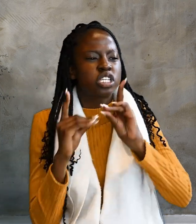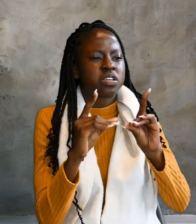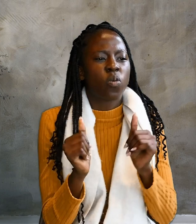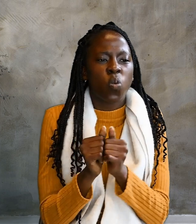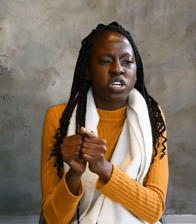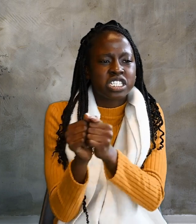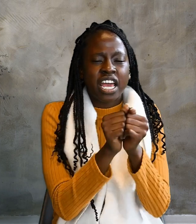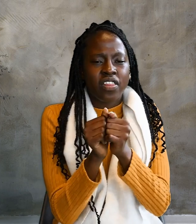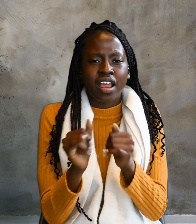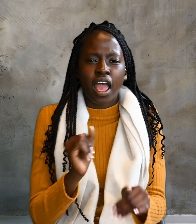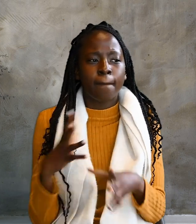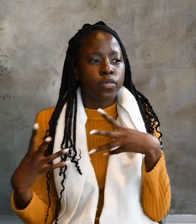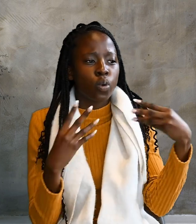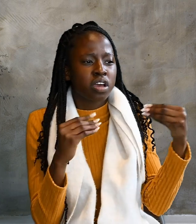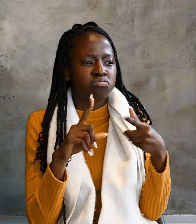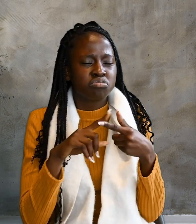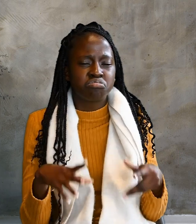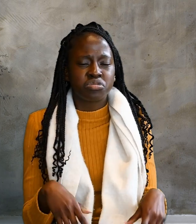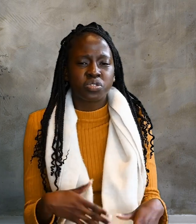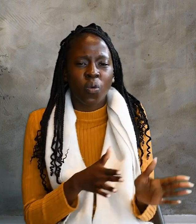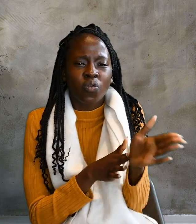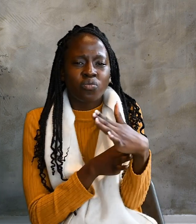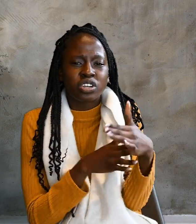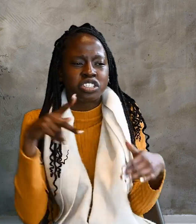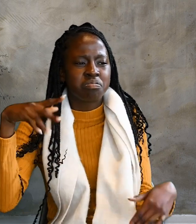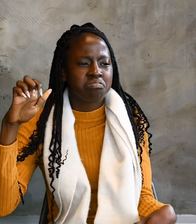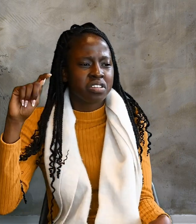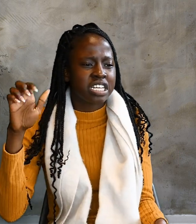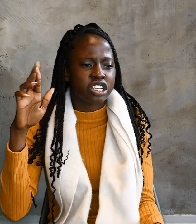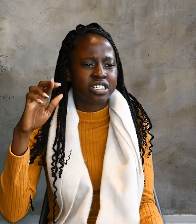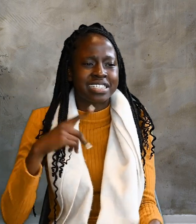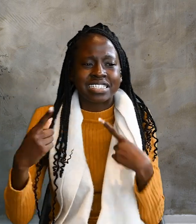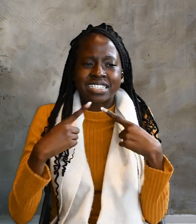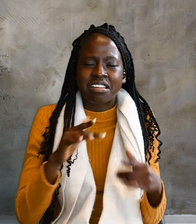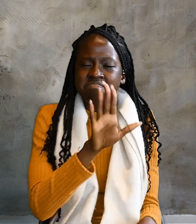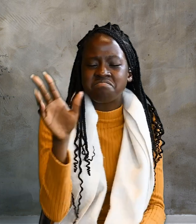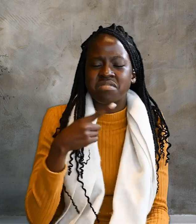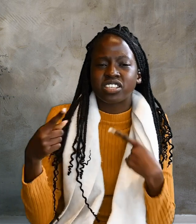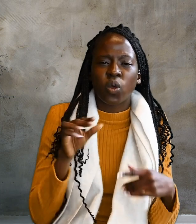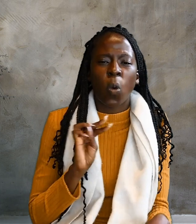I'm going out to fish, Peter told them, and they said, We'll go with you.